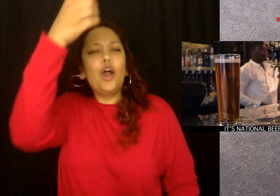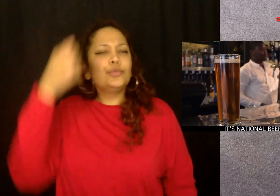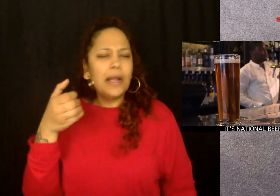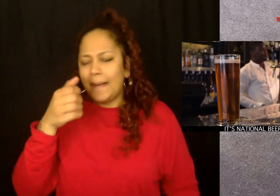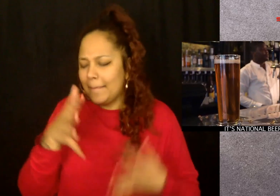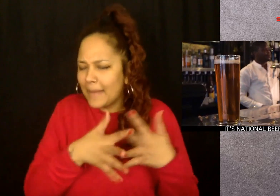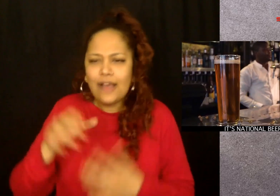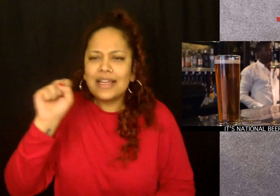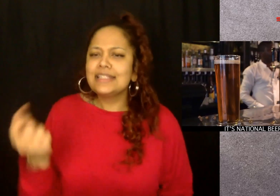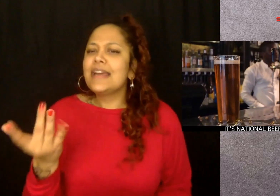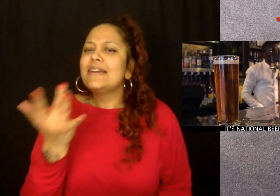favorite beverages.